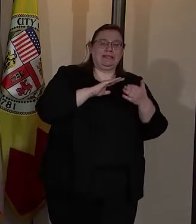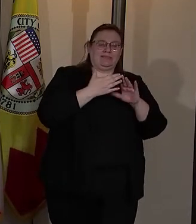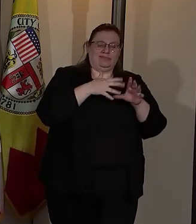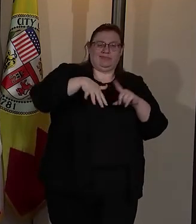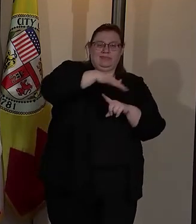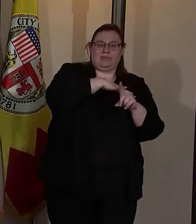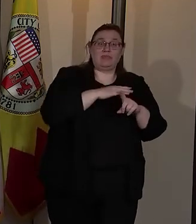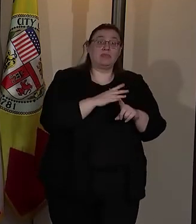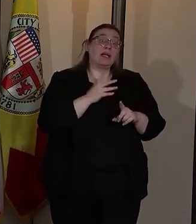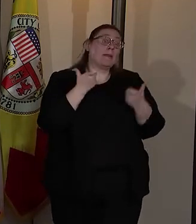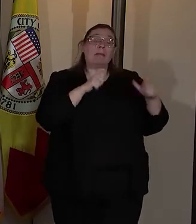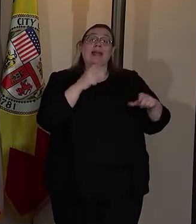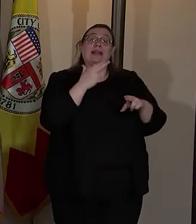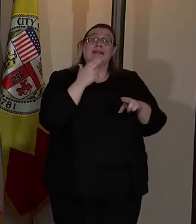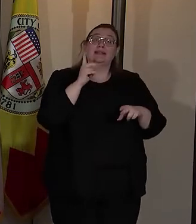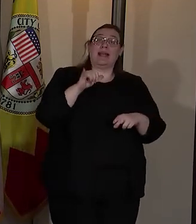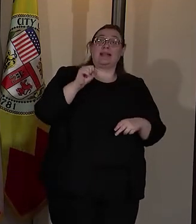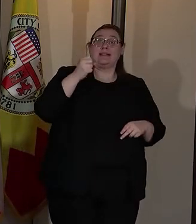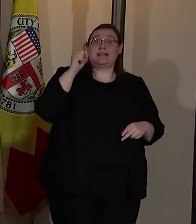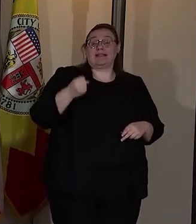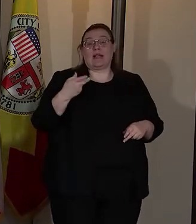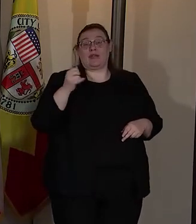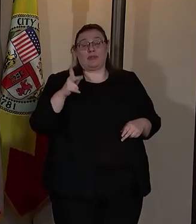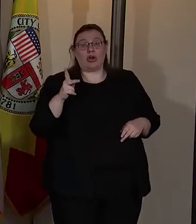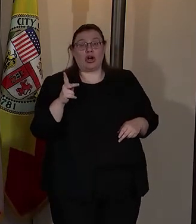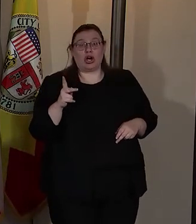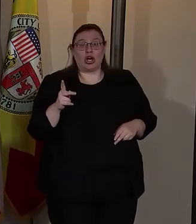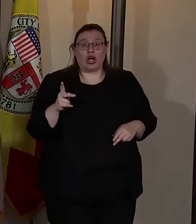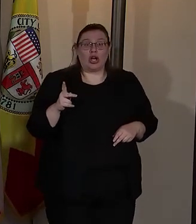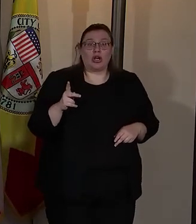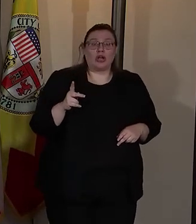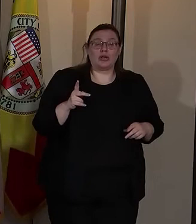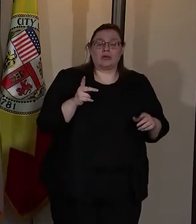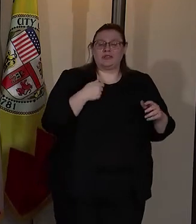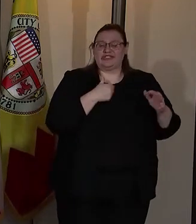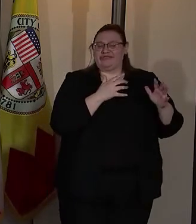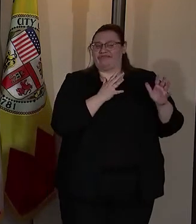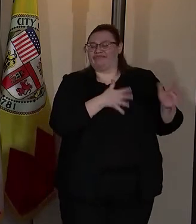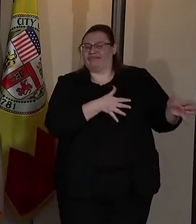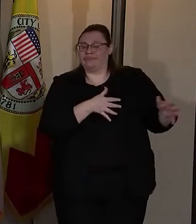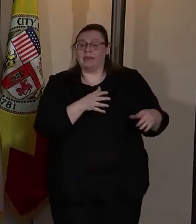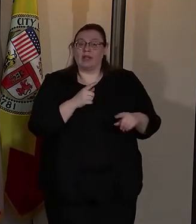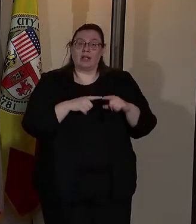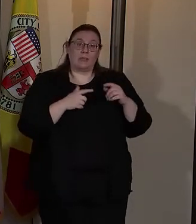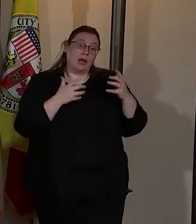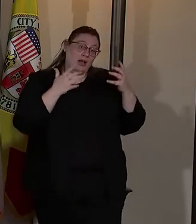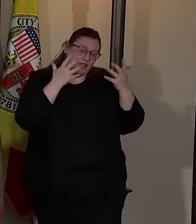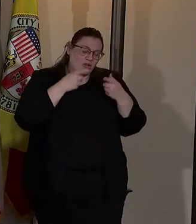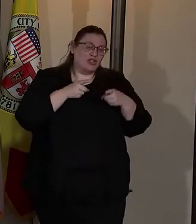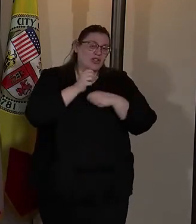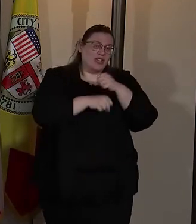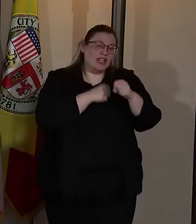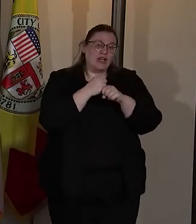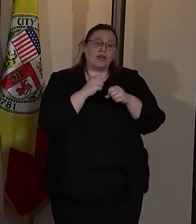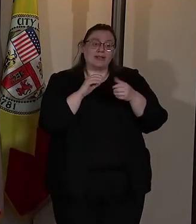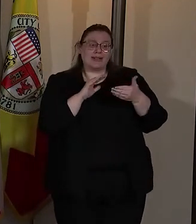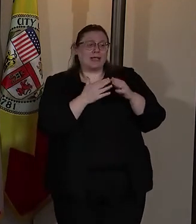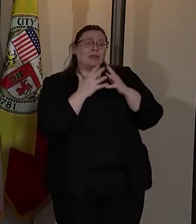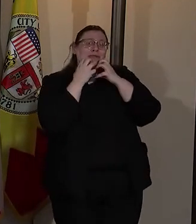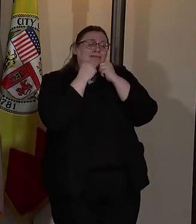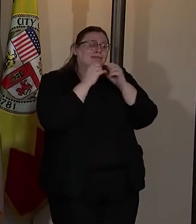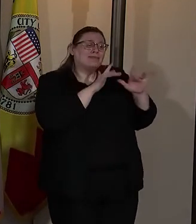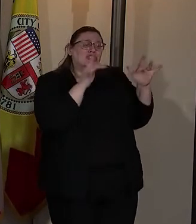you may recall, South Park was a sprawling oasis in South LA. Unfortunately, through the years, this community jewel